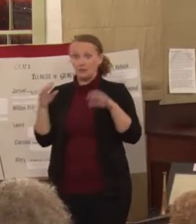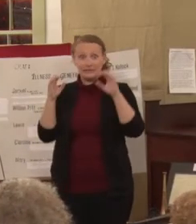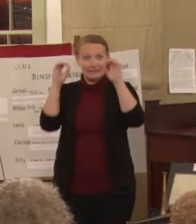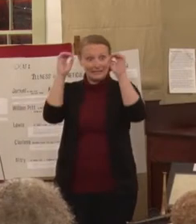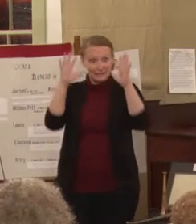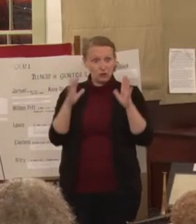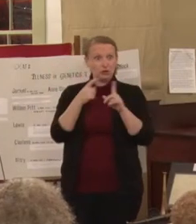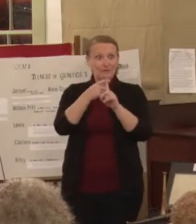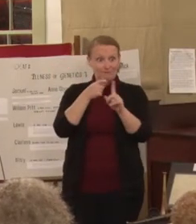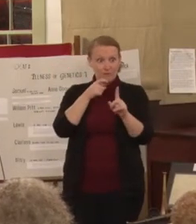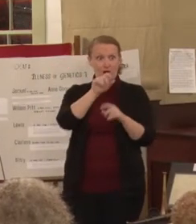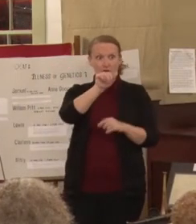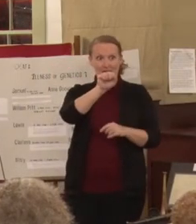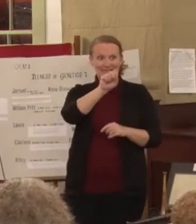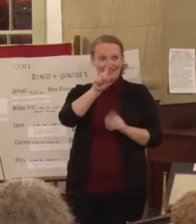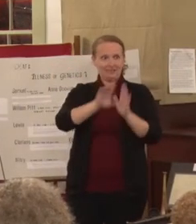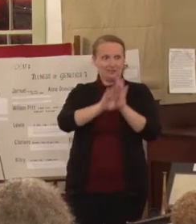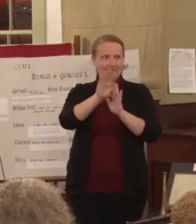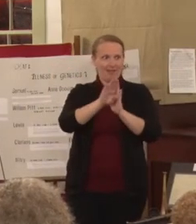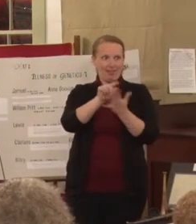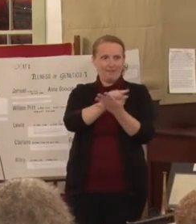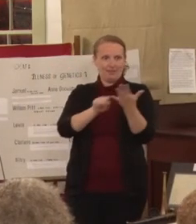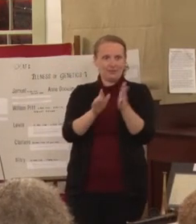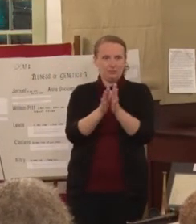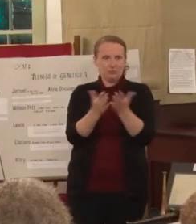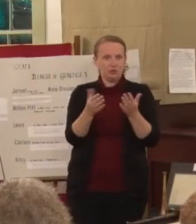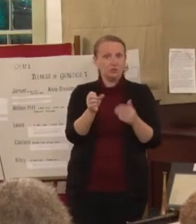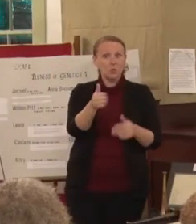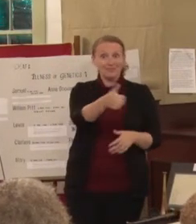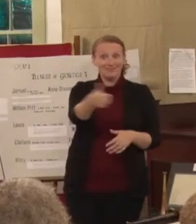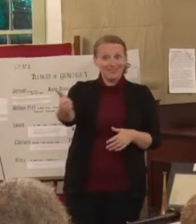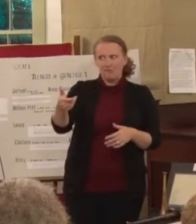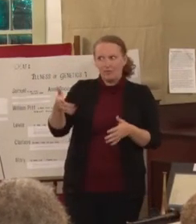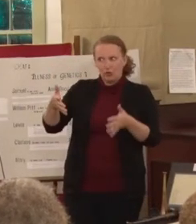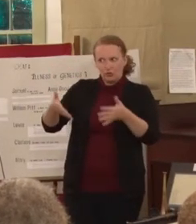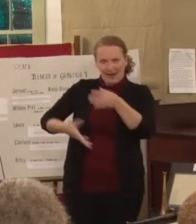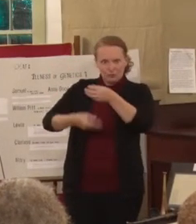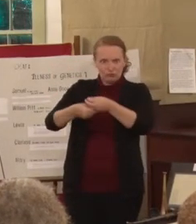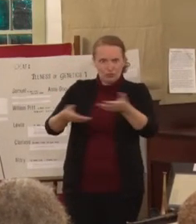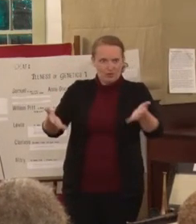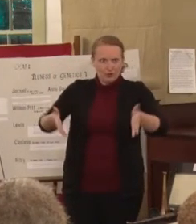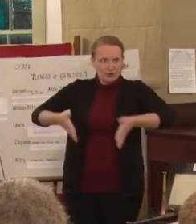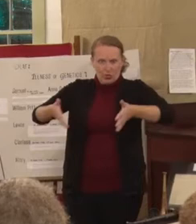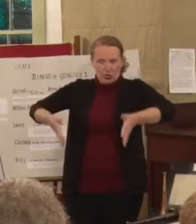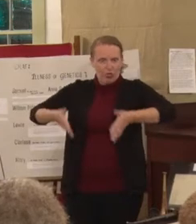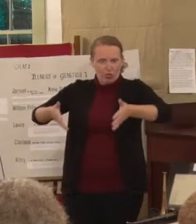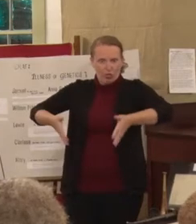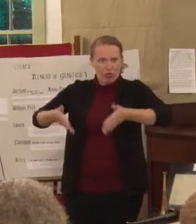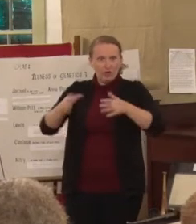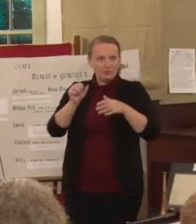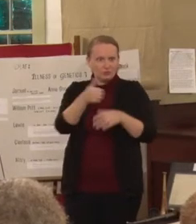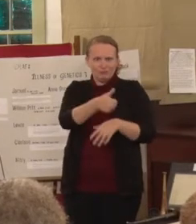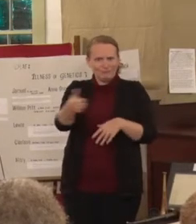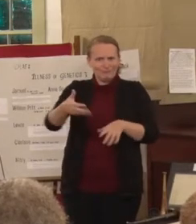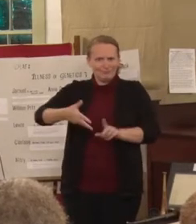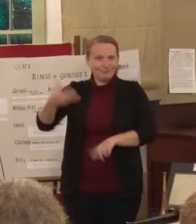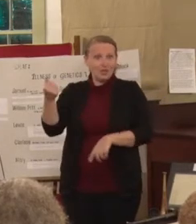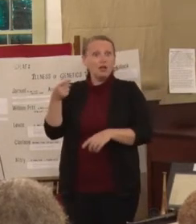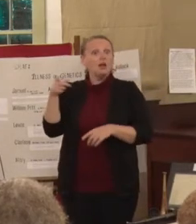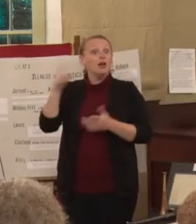And these books, help yourself to want a good life, these books were printed in our print shop. were written